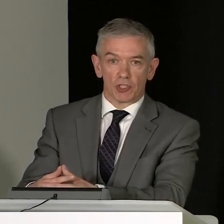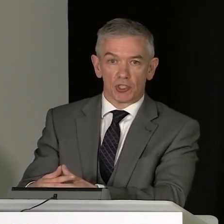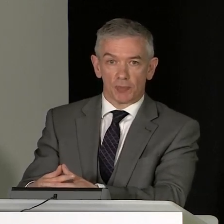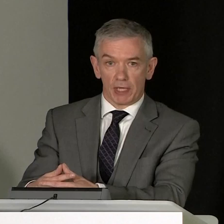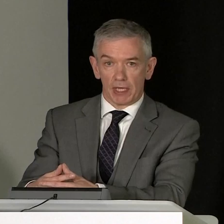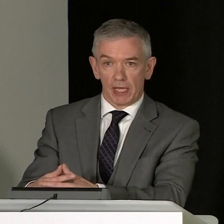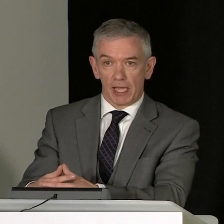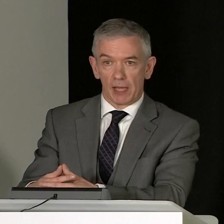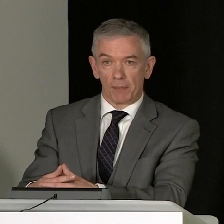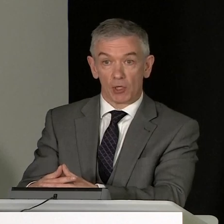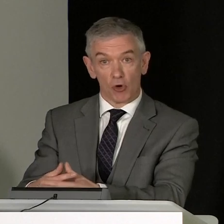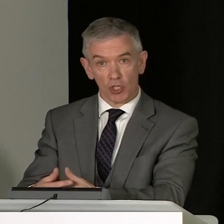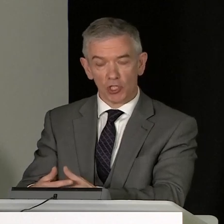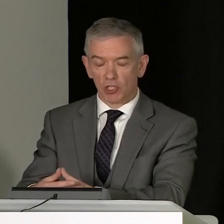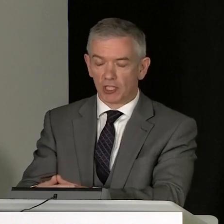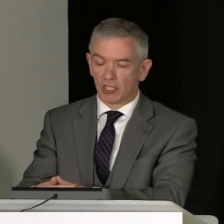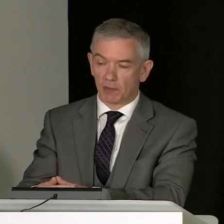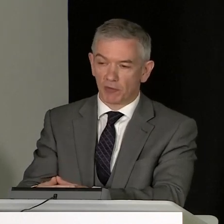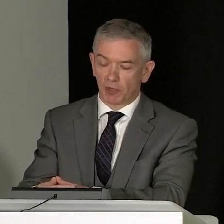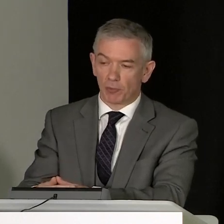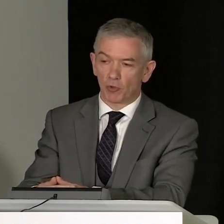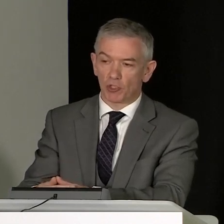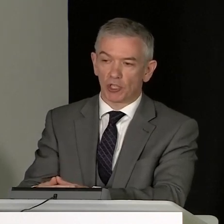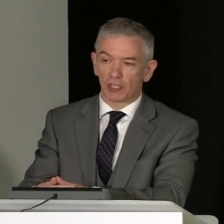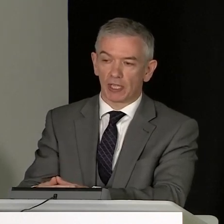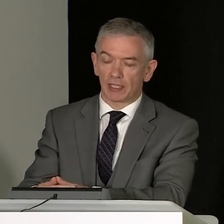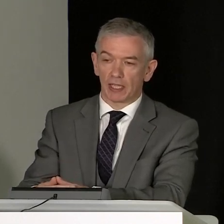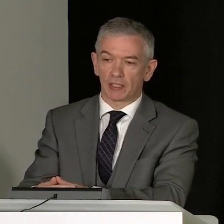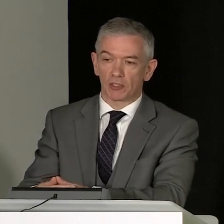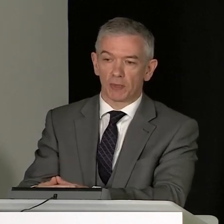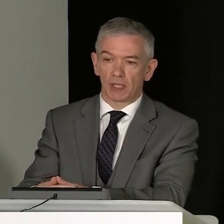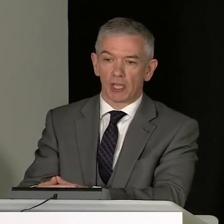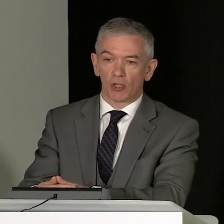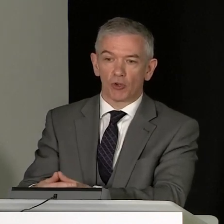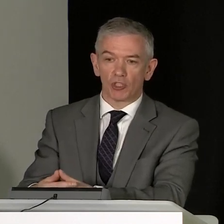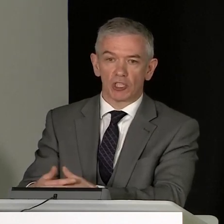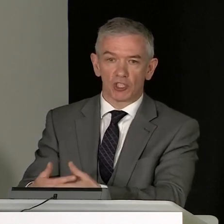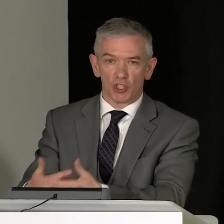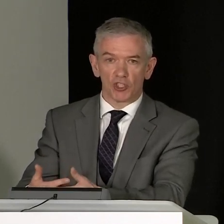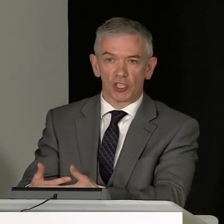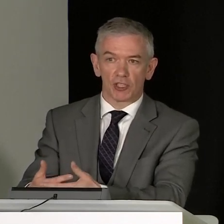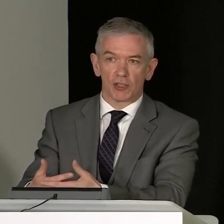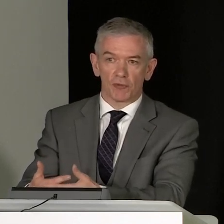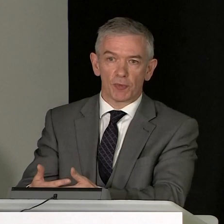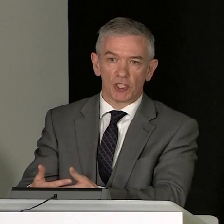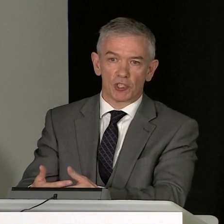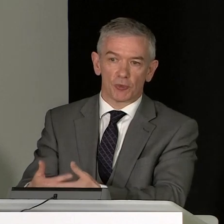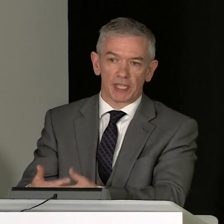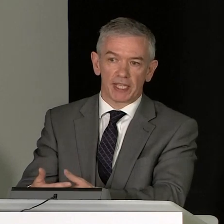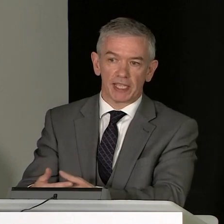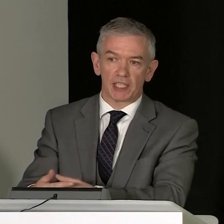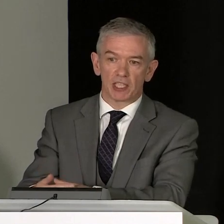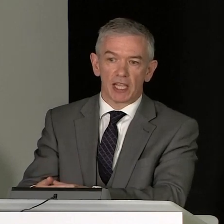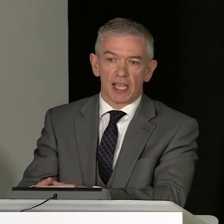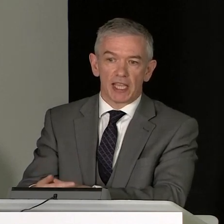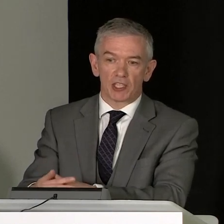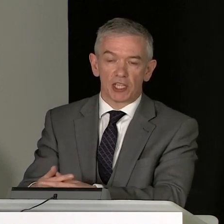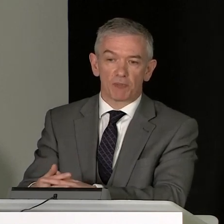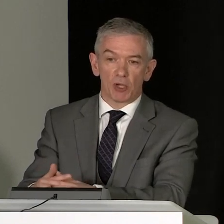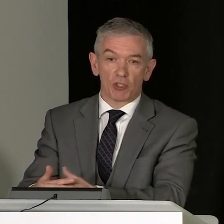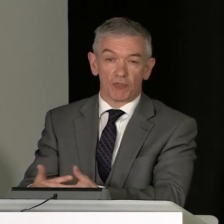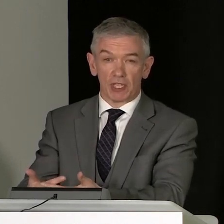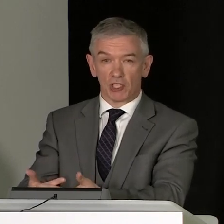for us to be cautious in terms of our approach and to be constantly judging the information that we're getting in is